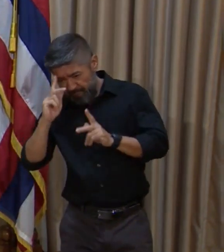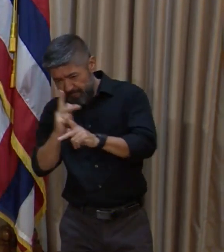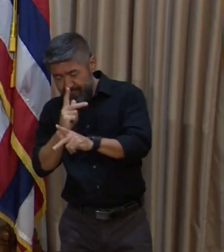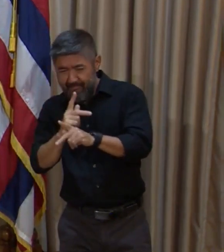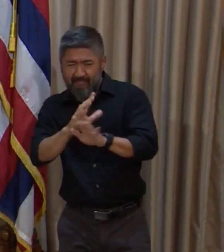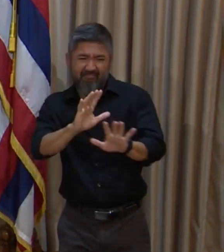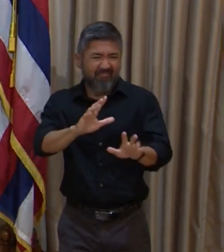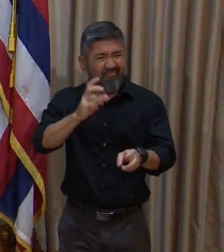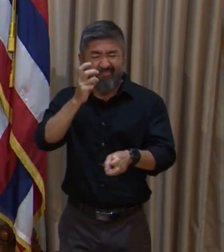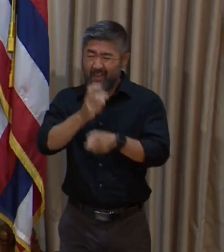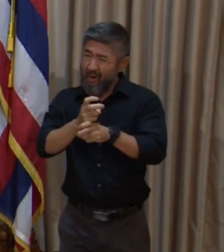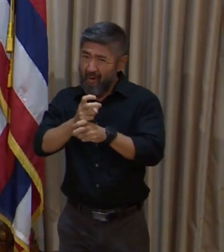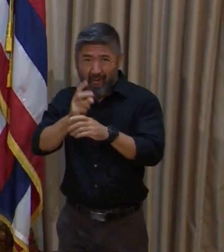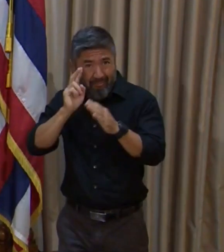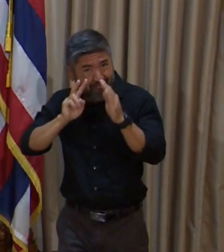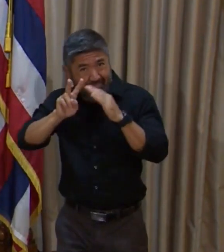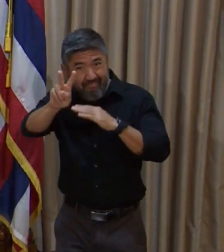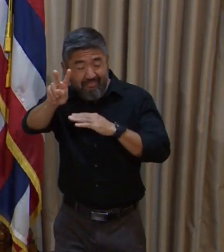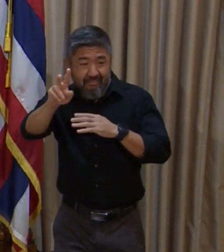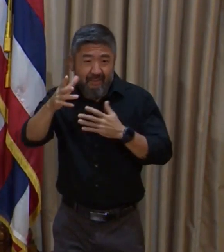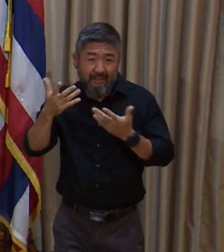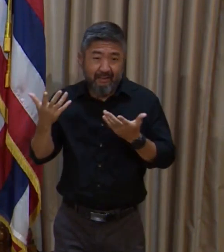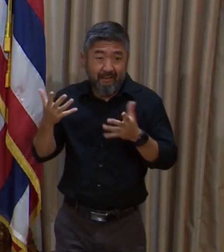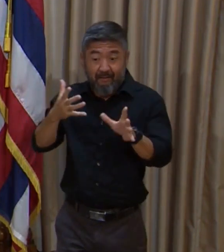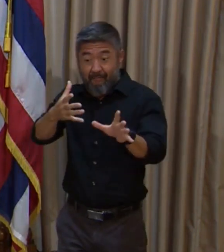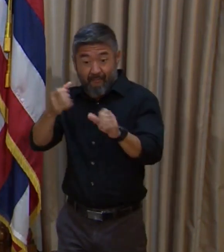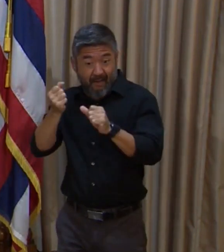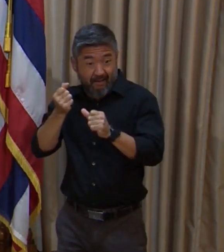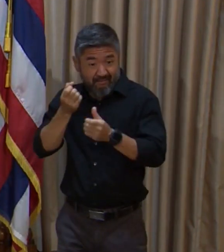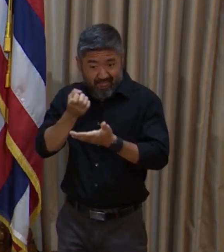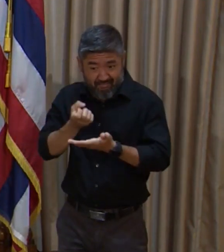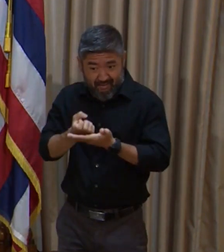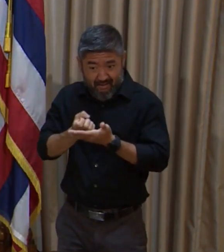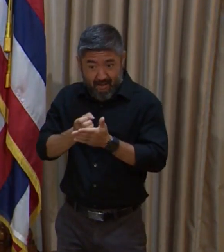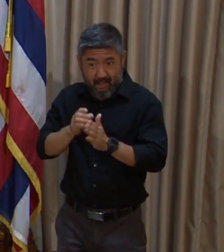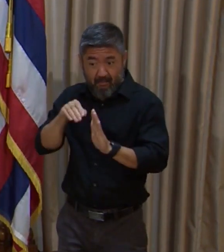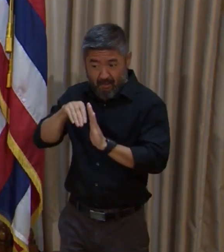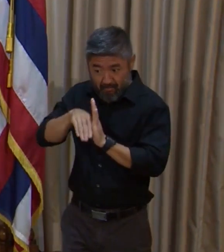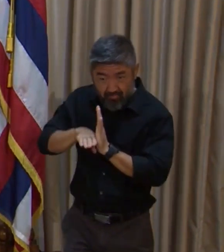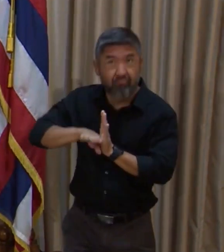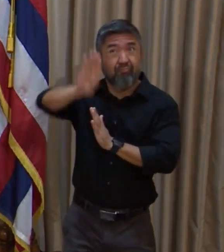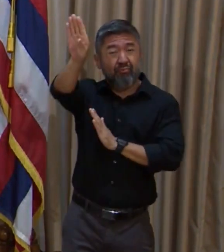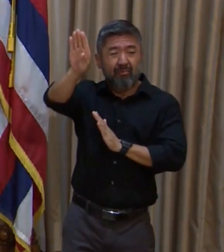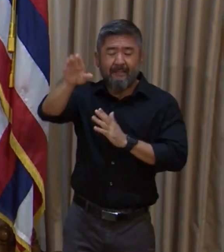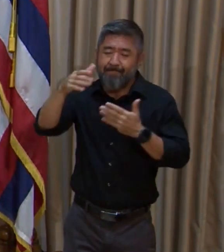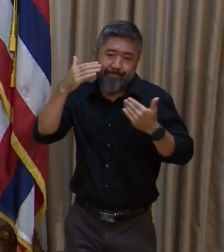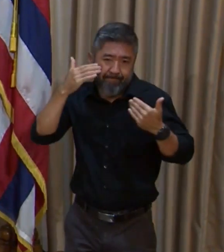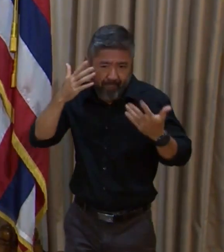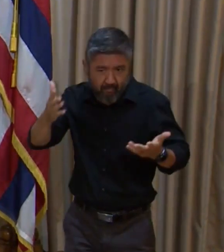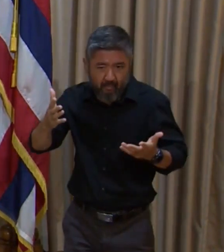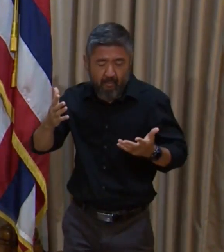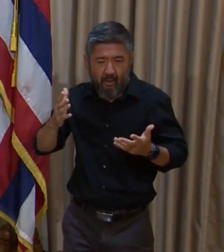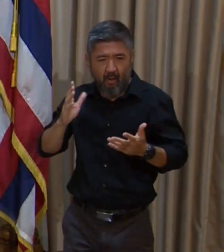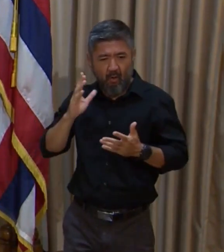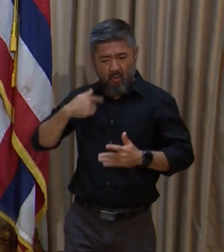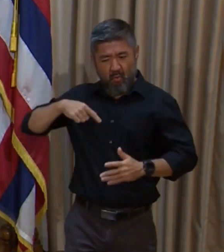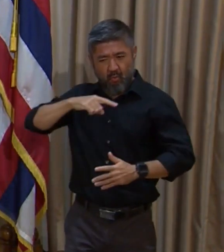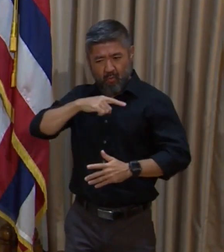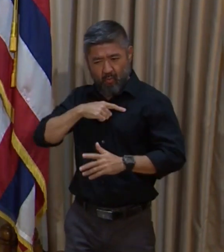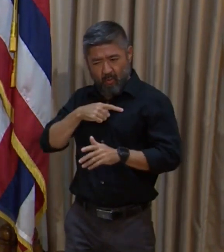predict how quickly the economy will rebound, but it really will be driven by